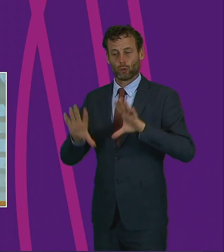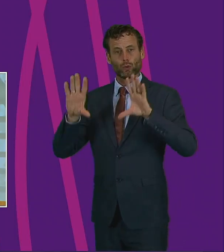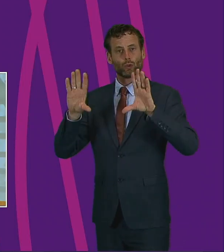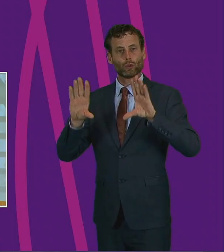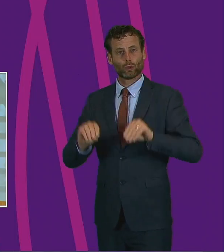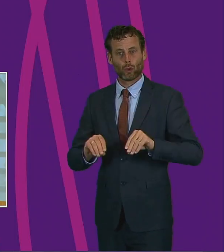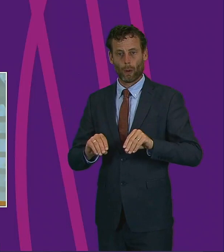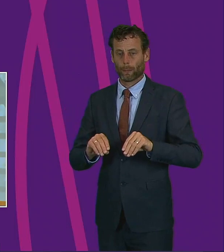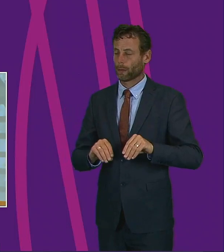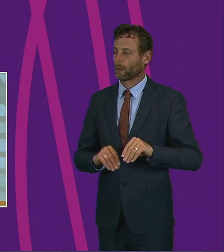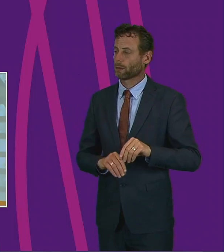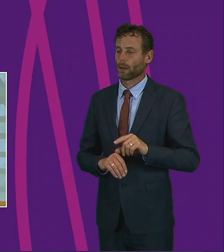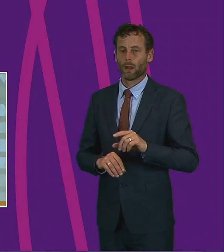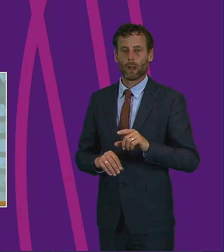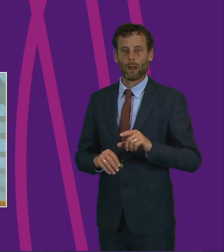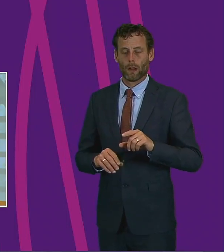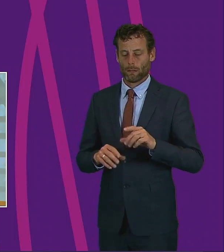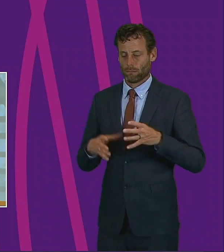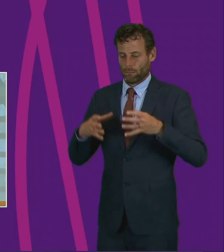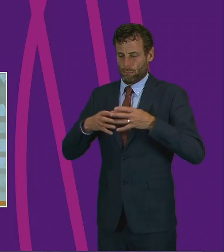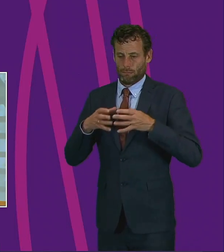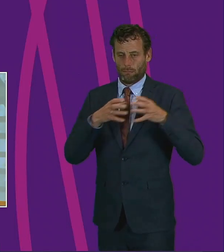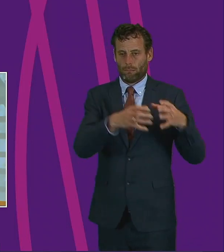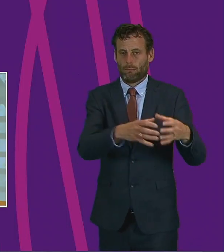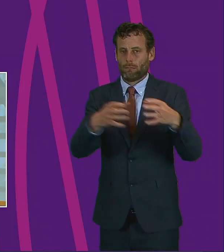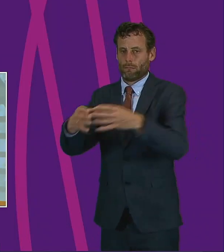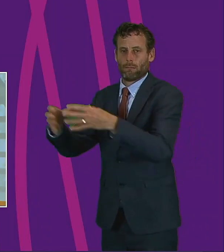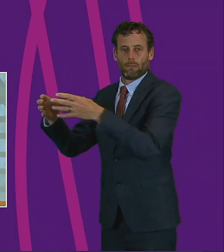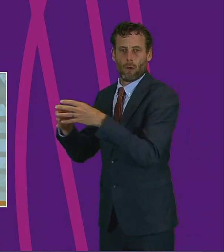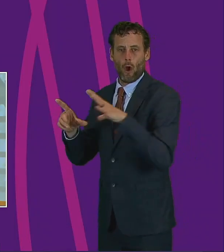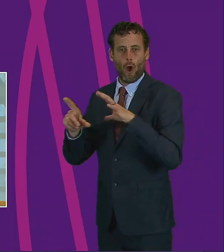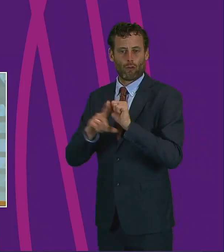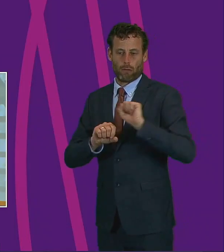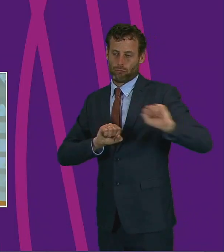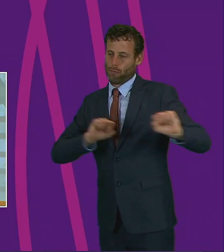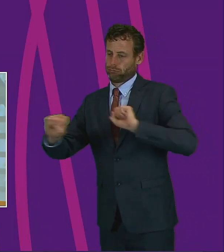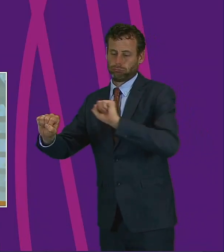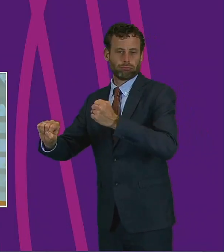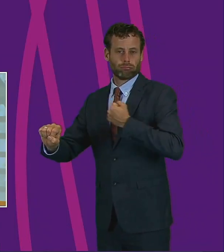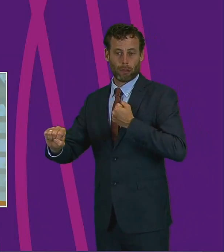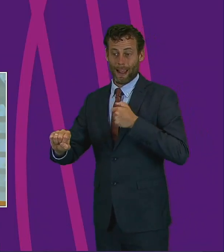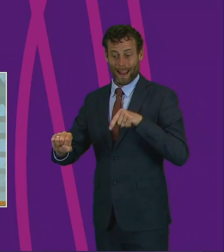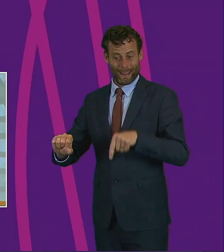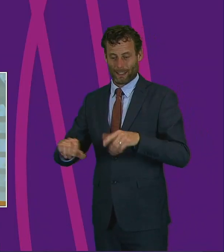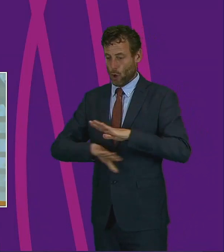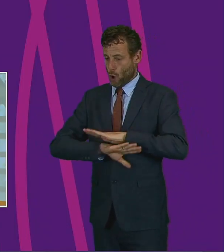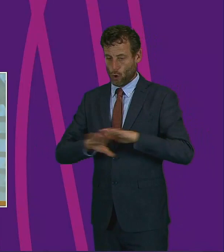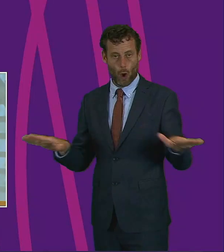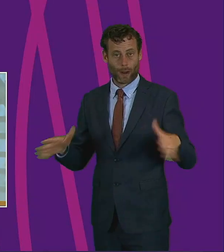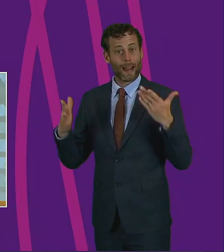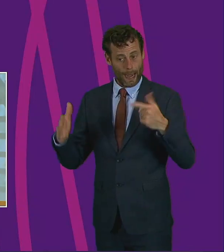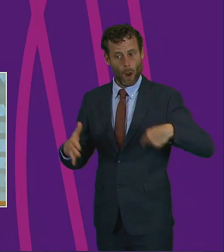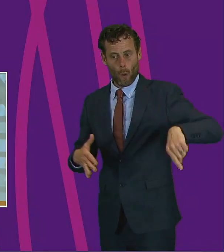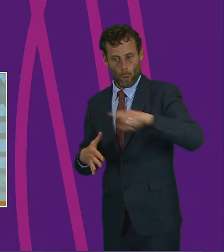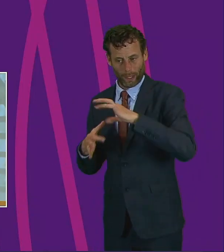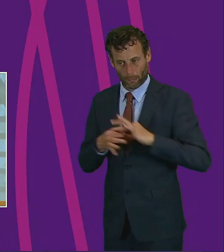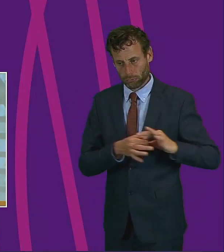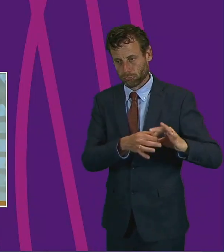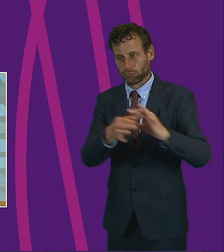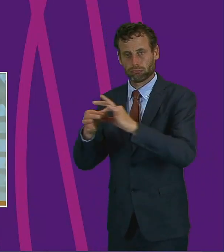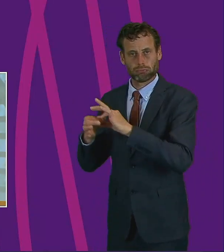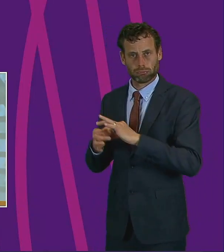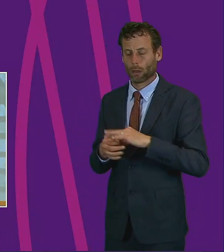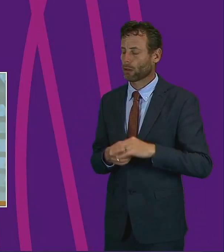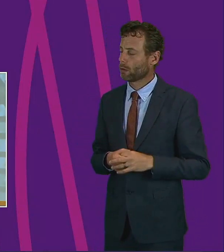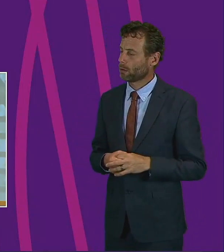the silo culture which has held us back for so long. These tough times bring out the best in people, and it's been truly inspirational to see